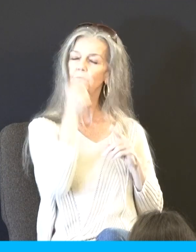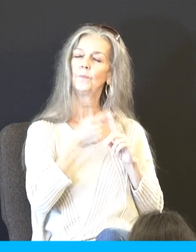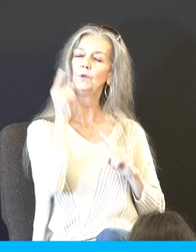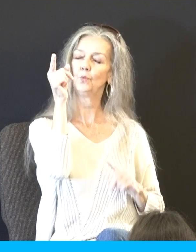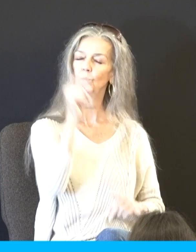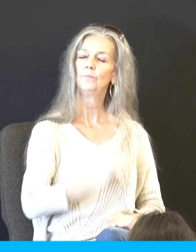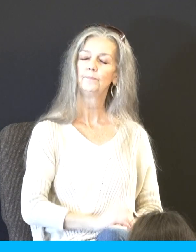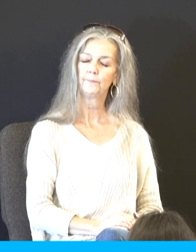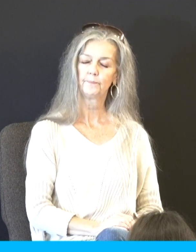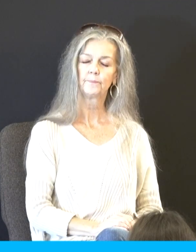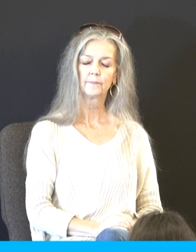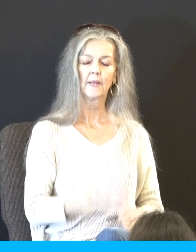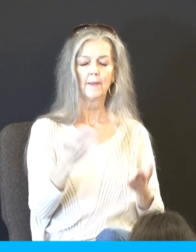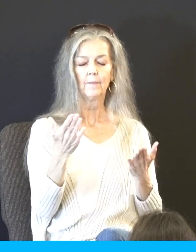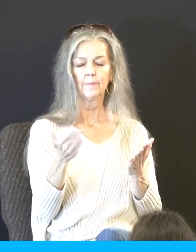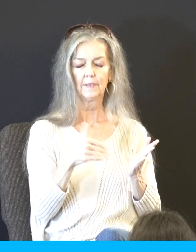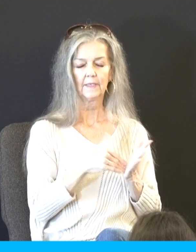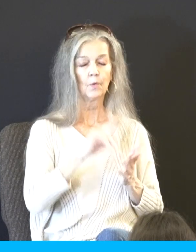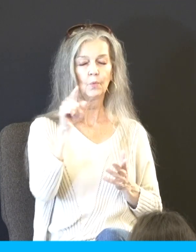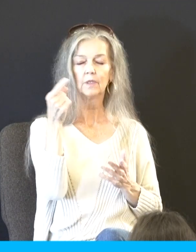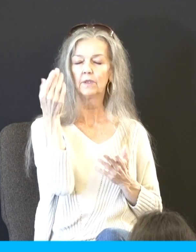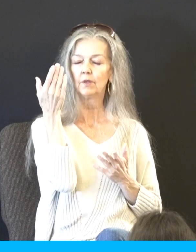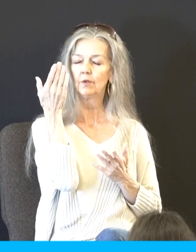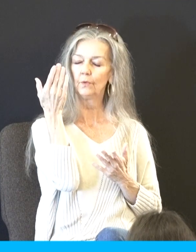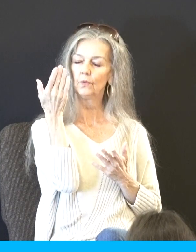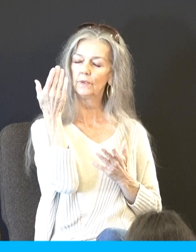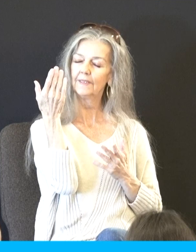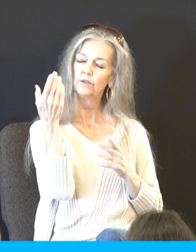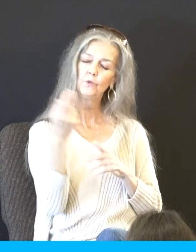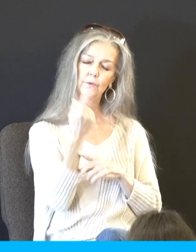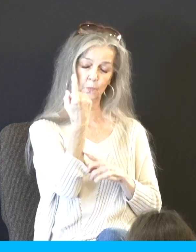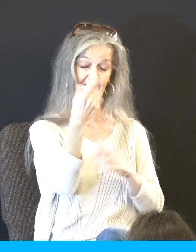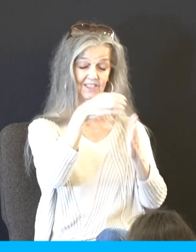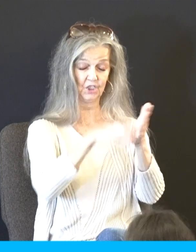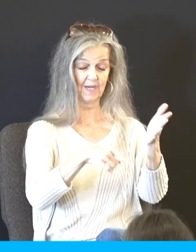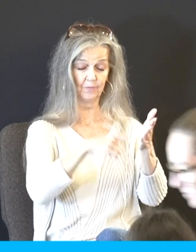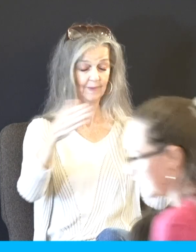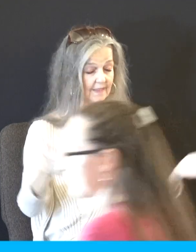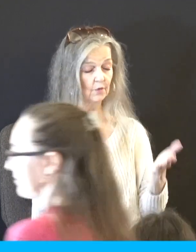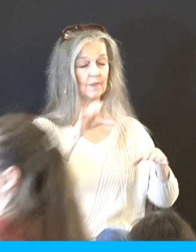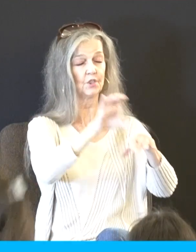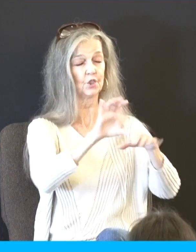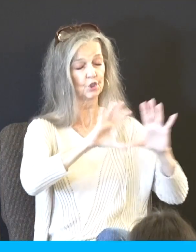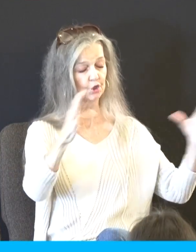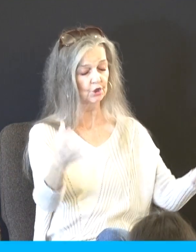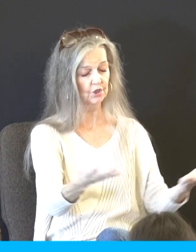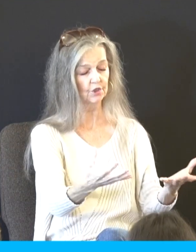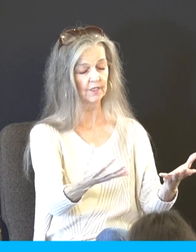And Lord, perhaps even again, only you can take one chapter and not only encourage the church, but correct where it's